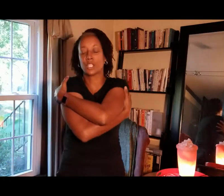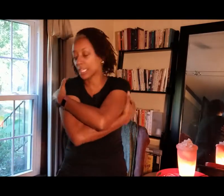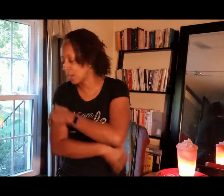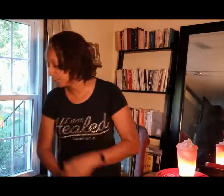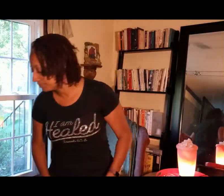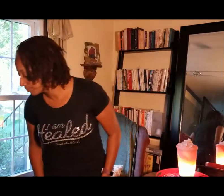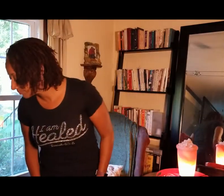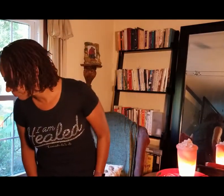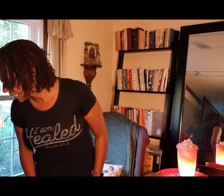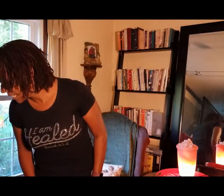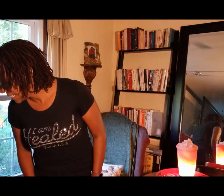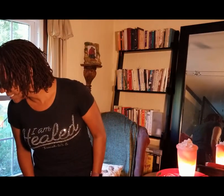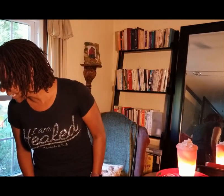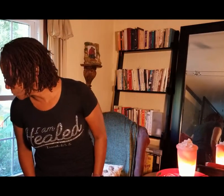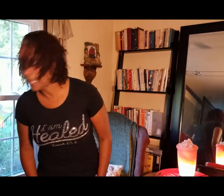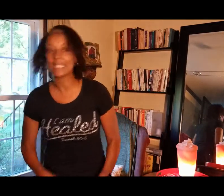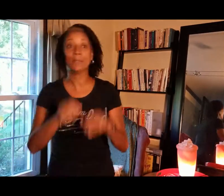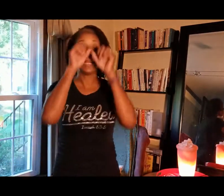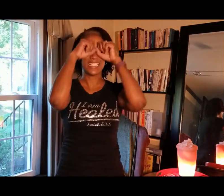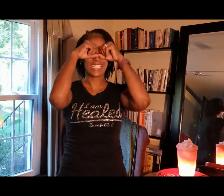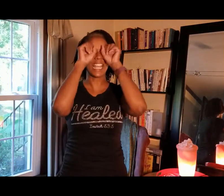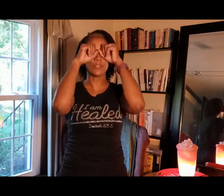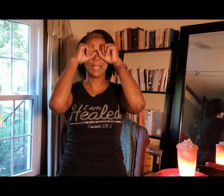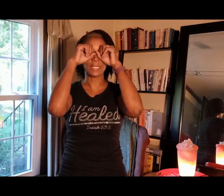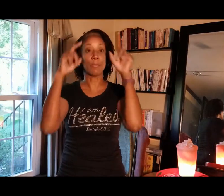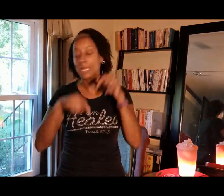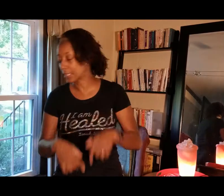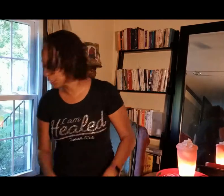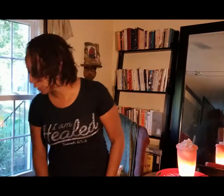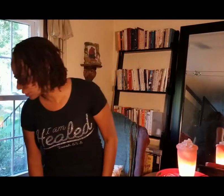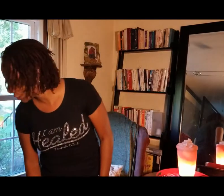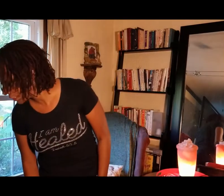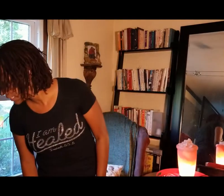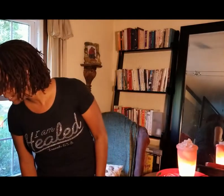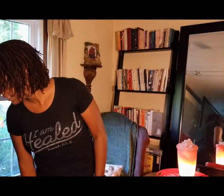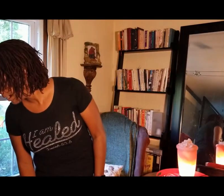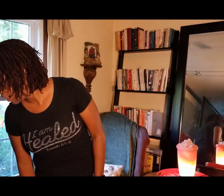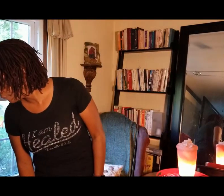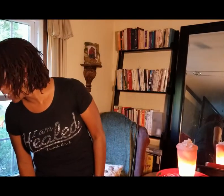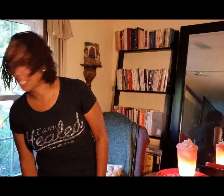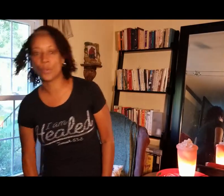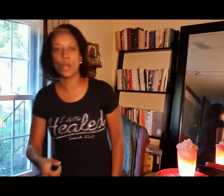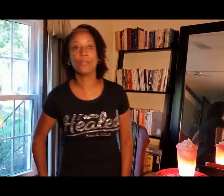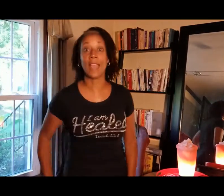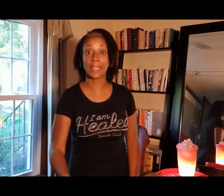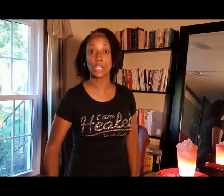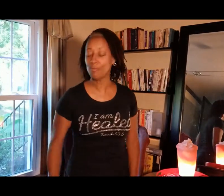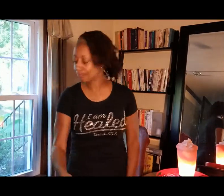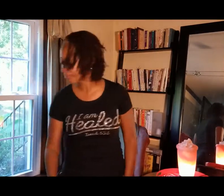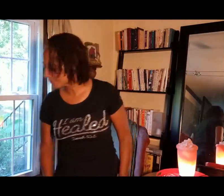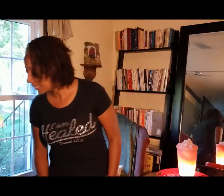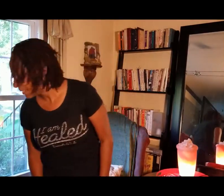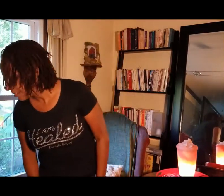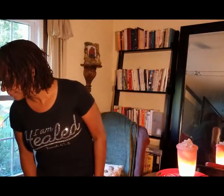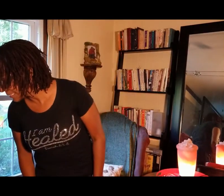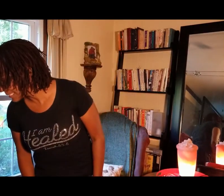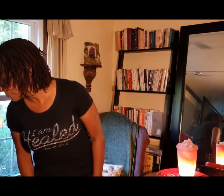yourself. Cytoplasm. Cytoplasm. Binoculars. Vacuole. Vacuum. Let's see.